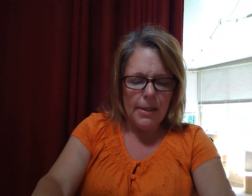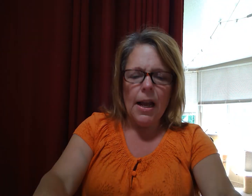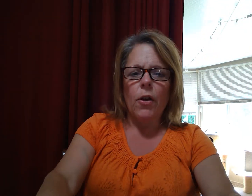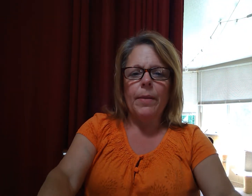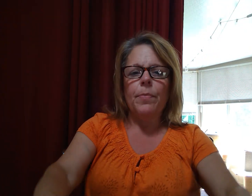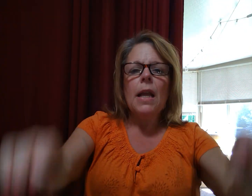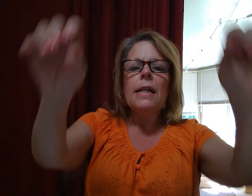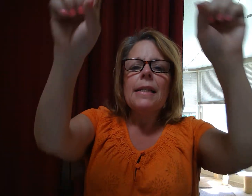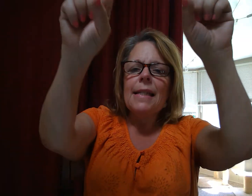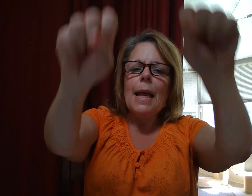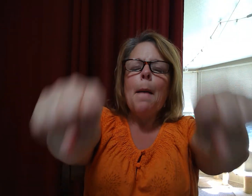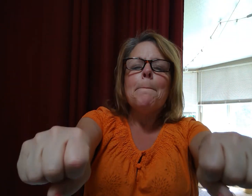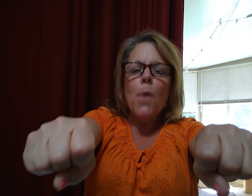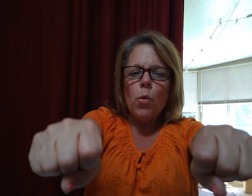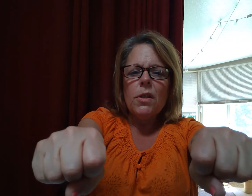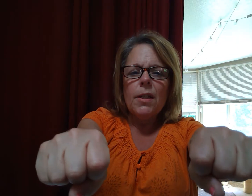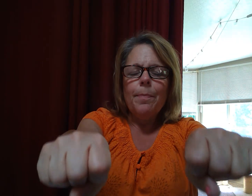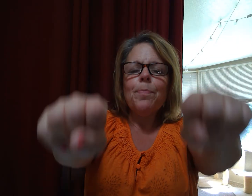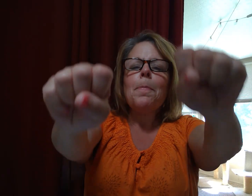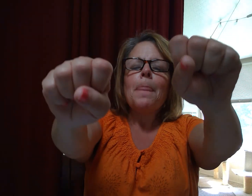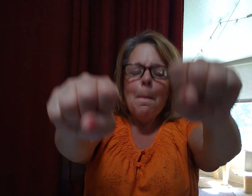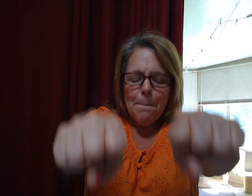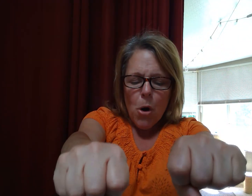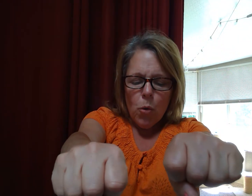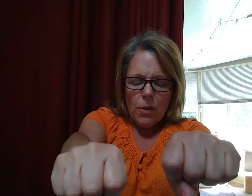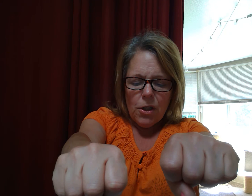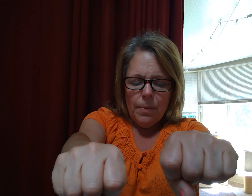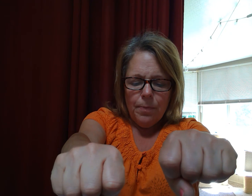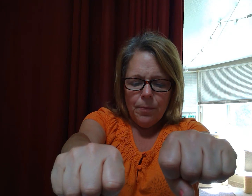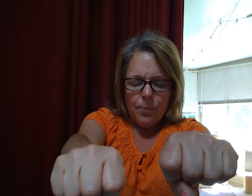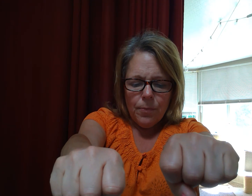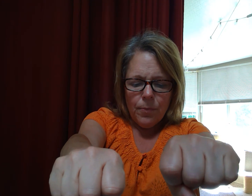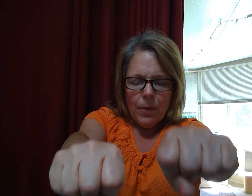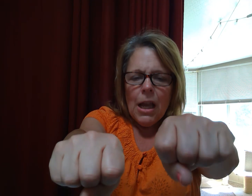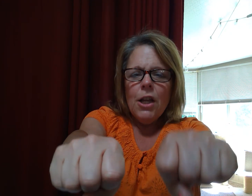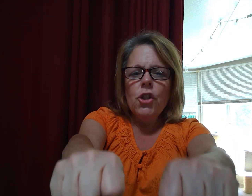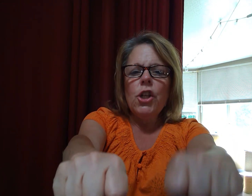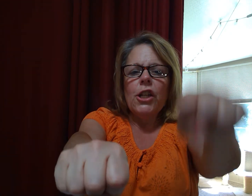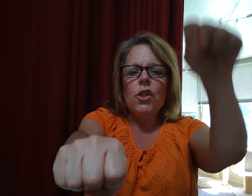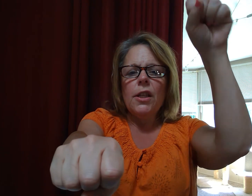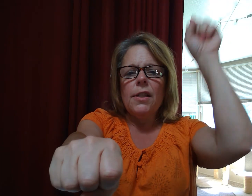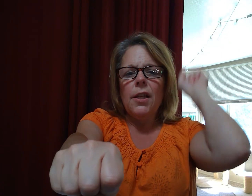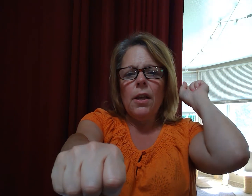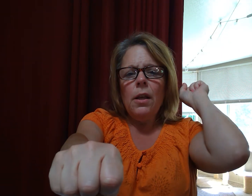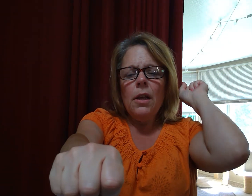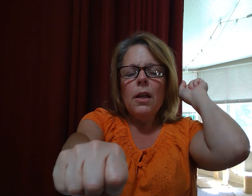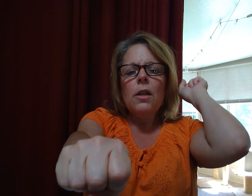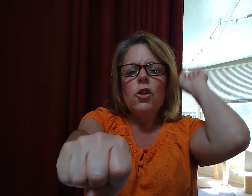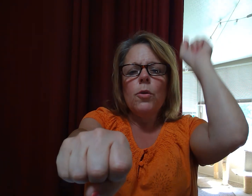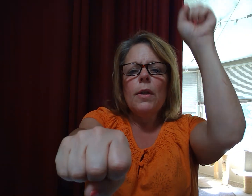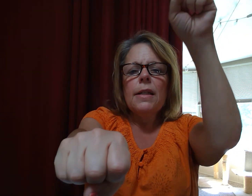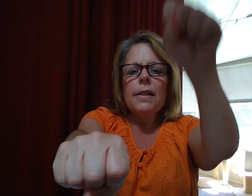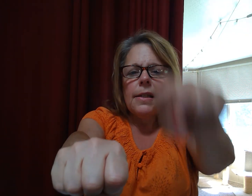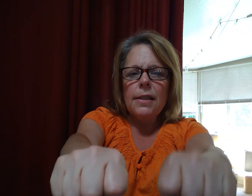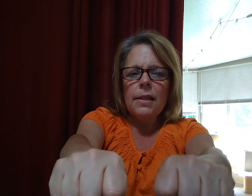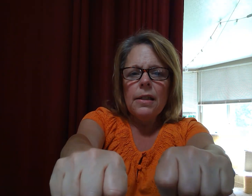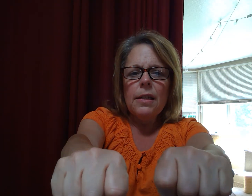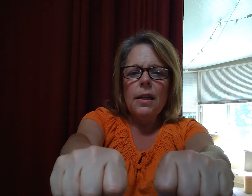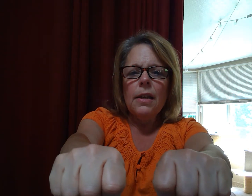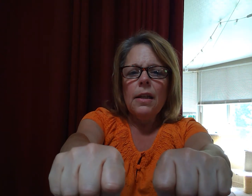I'm sorry. Say moat. Moat. Change the t to s and